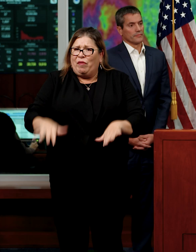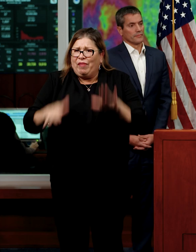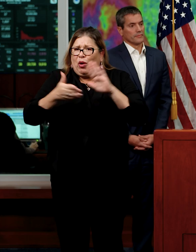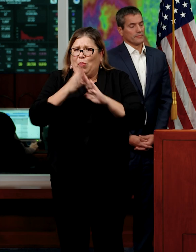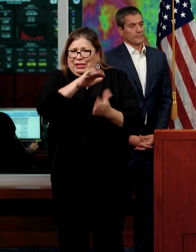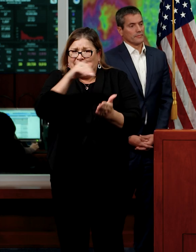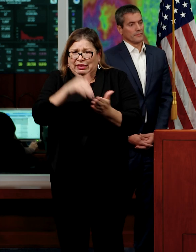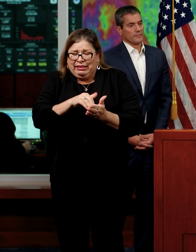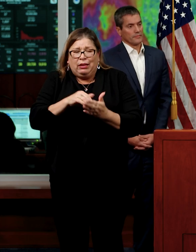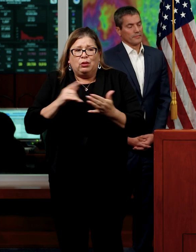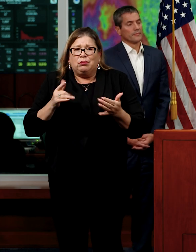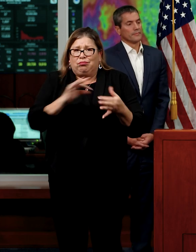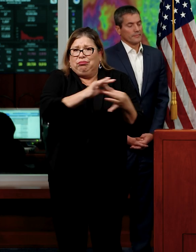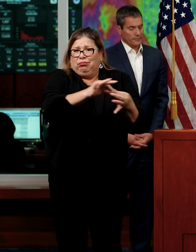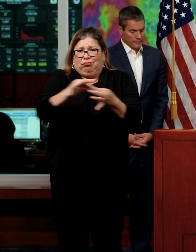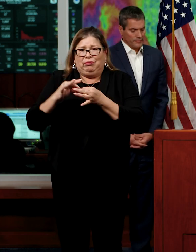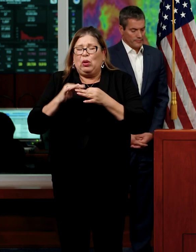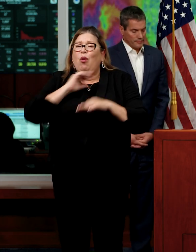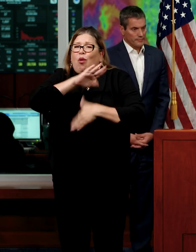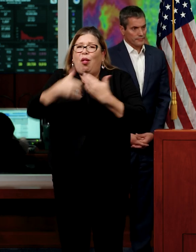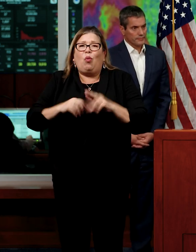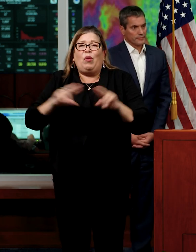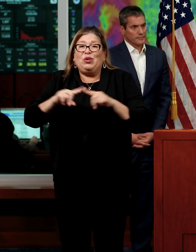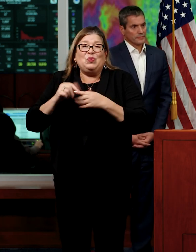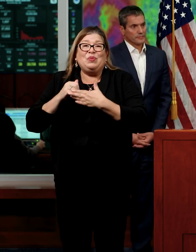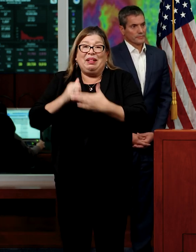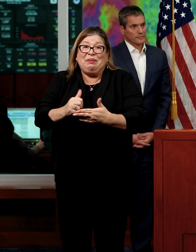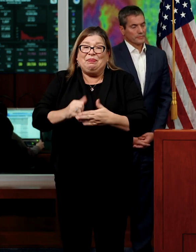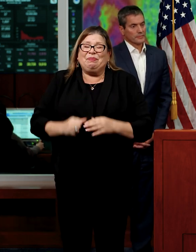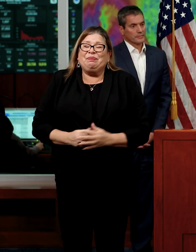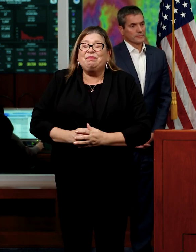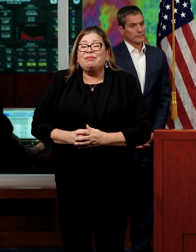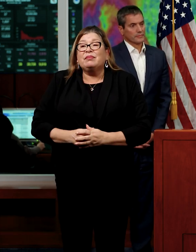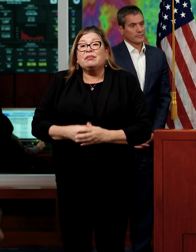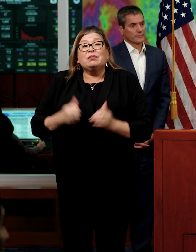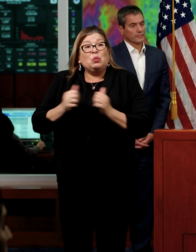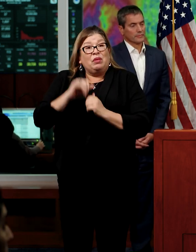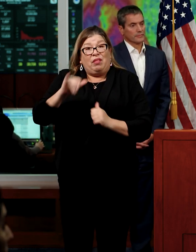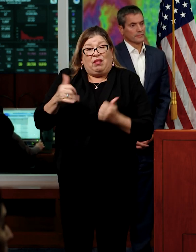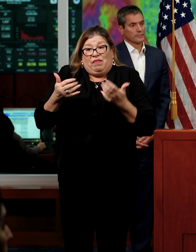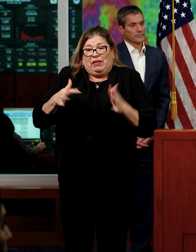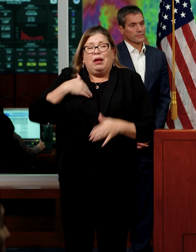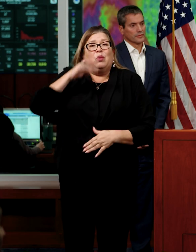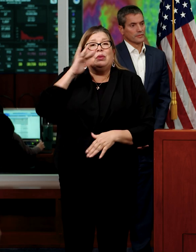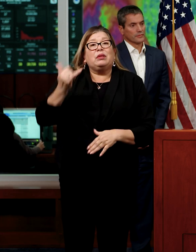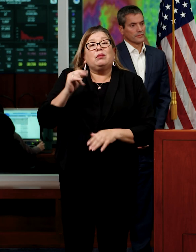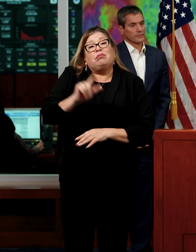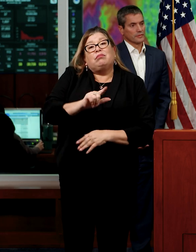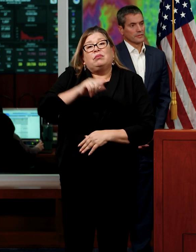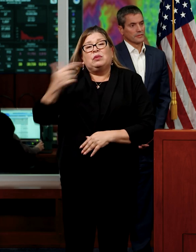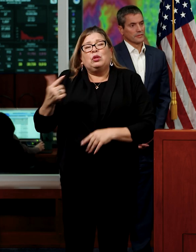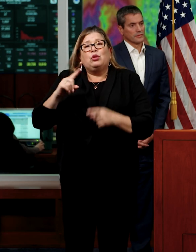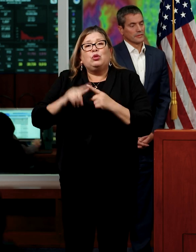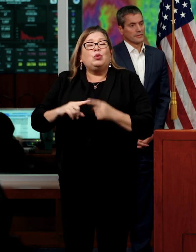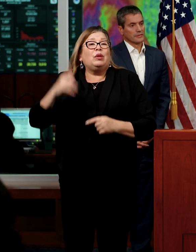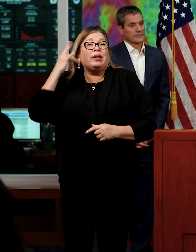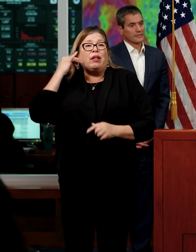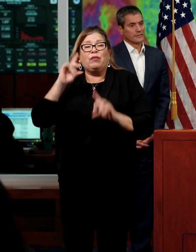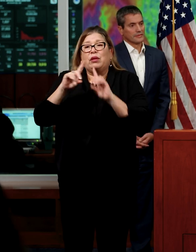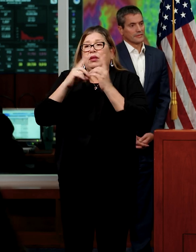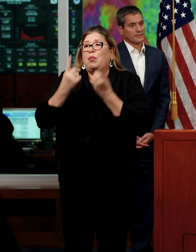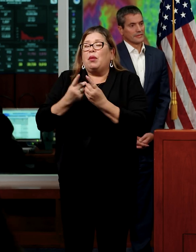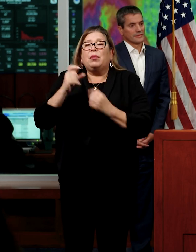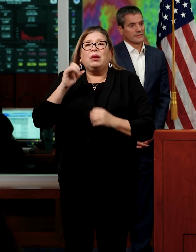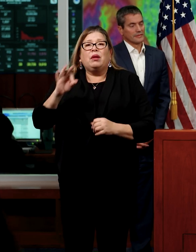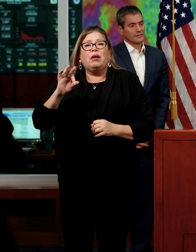we're there and we are all ready to help you. With that, I'm going to turn it over to the California Department